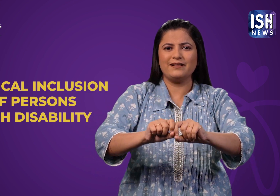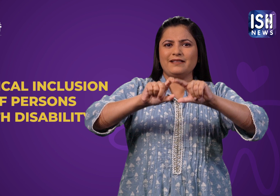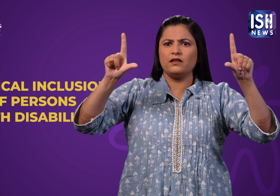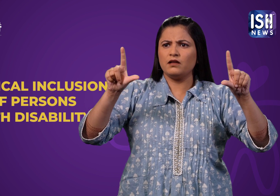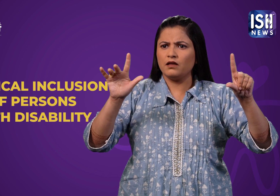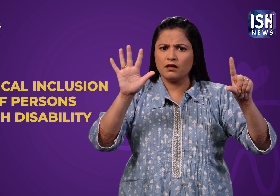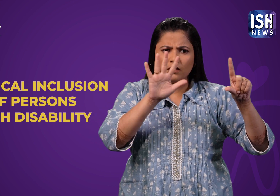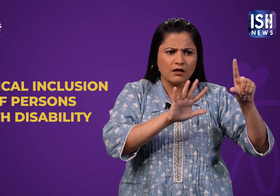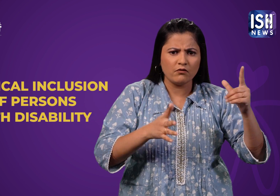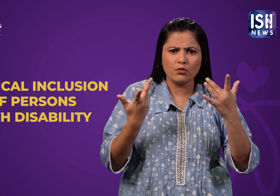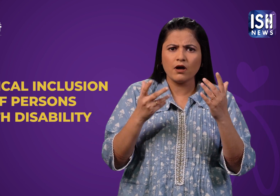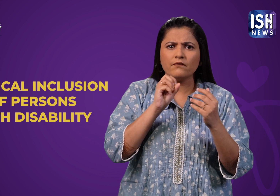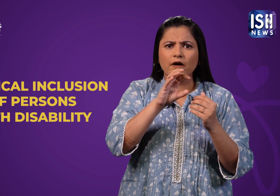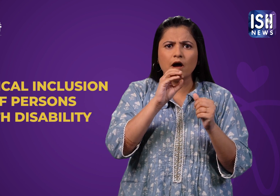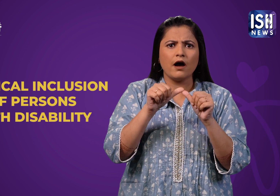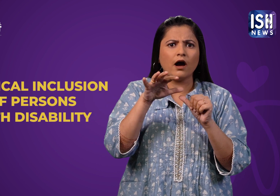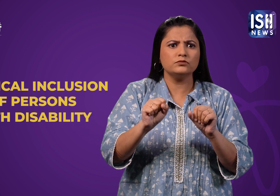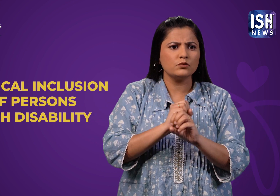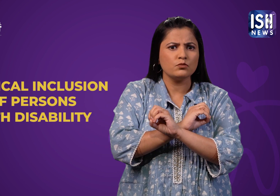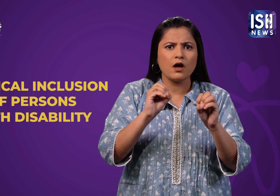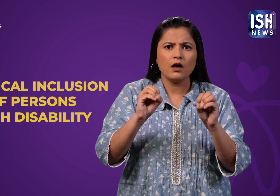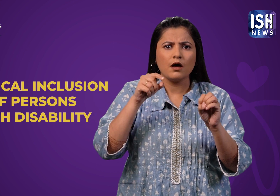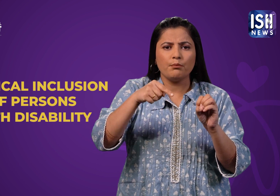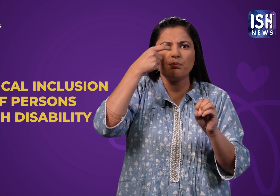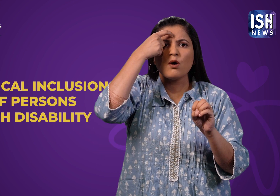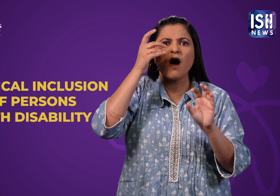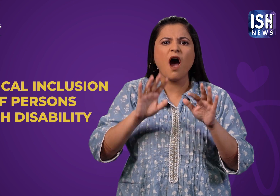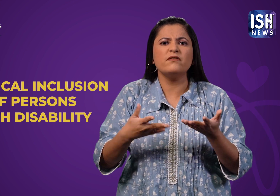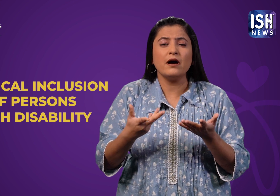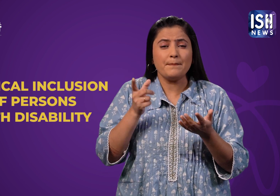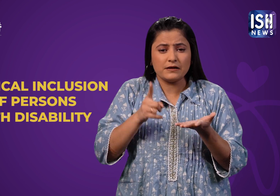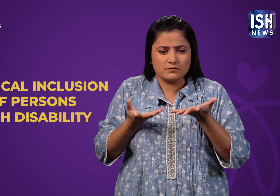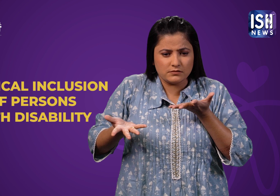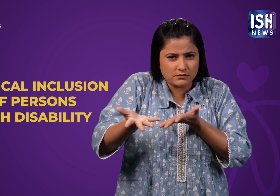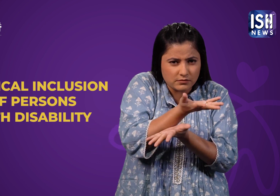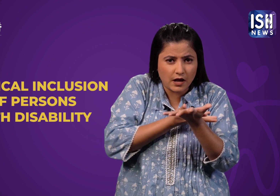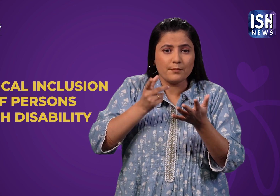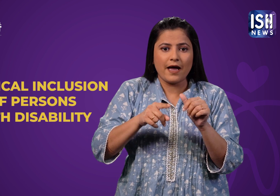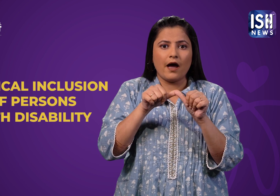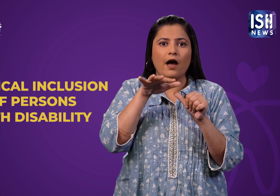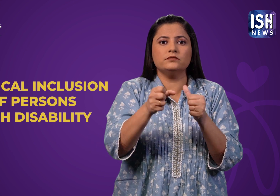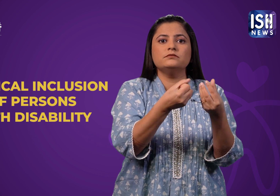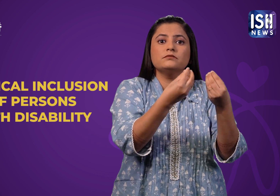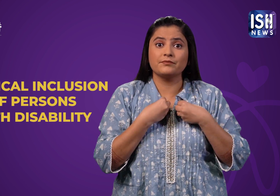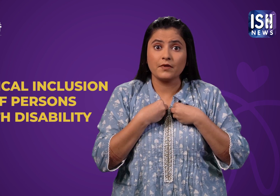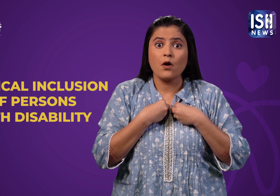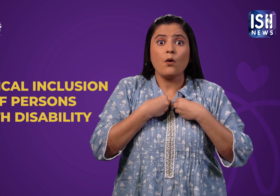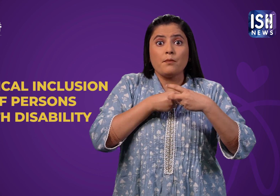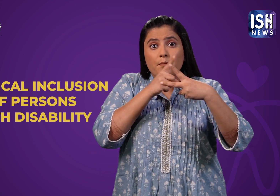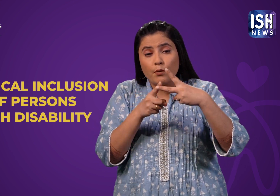to ensure active political inclusion and participation of PWDs.